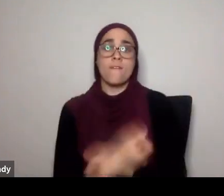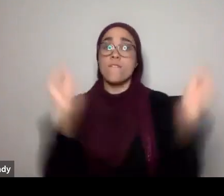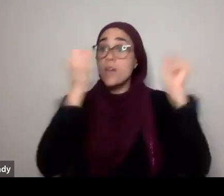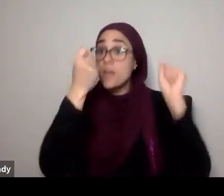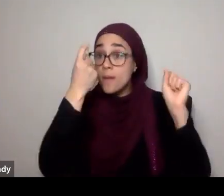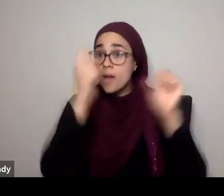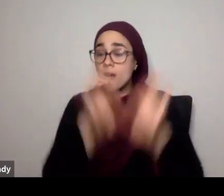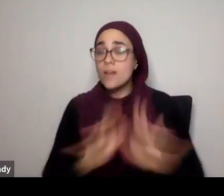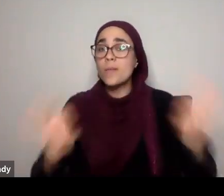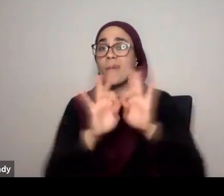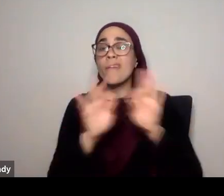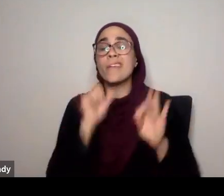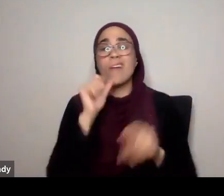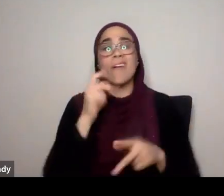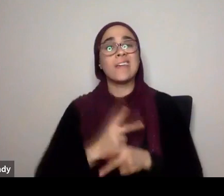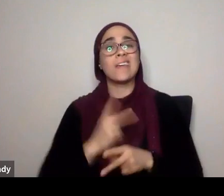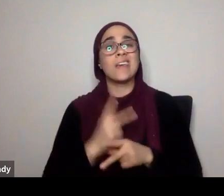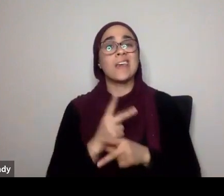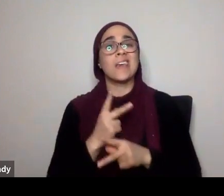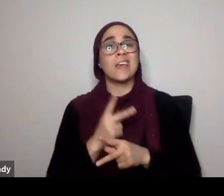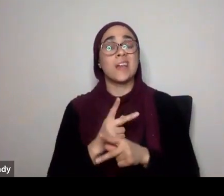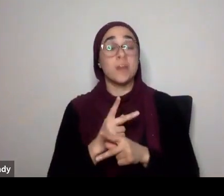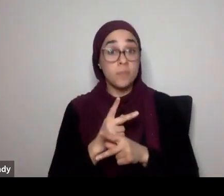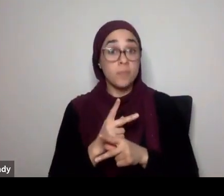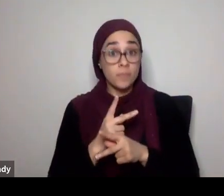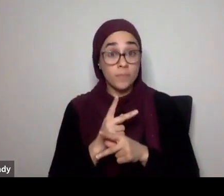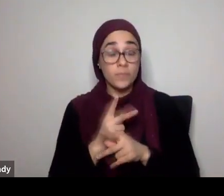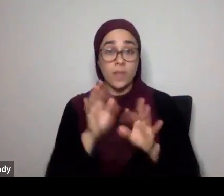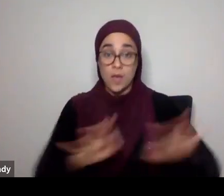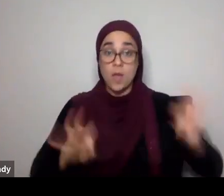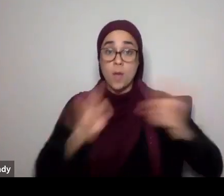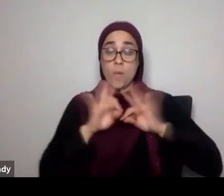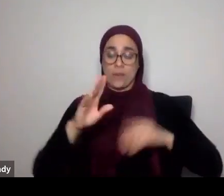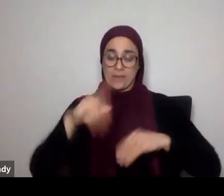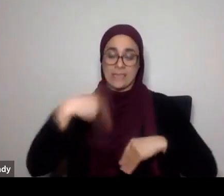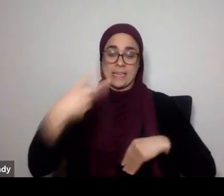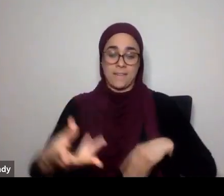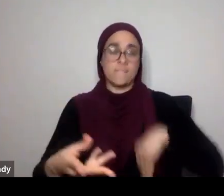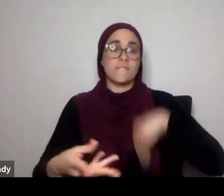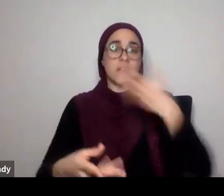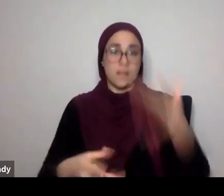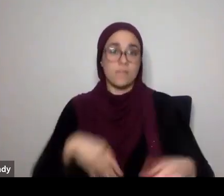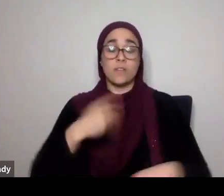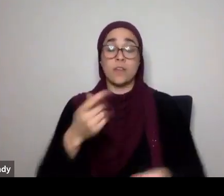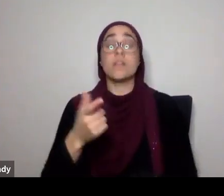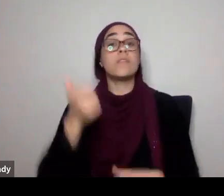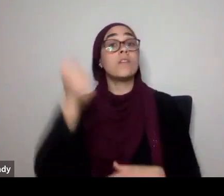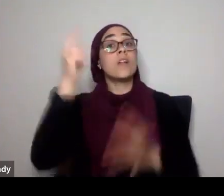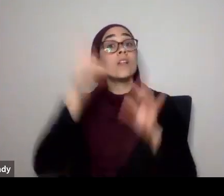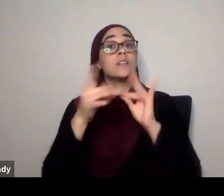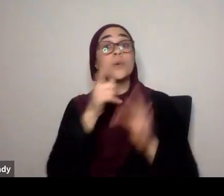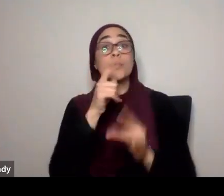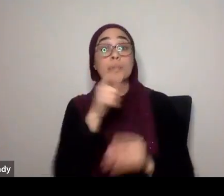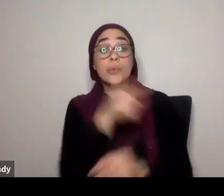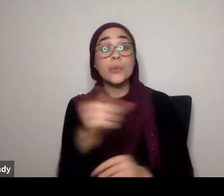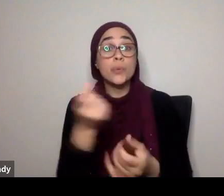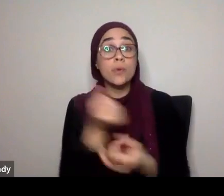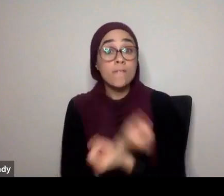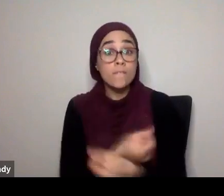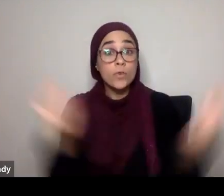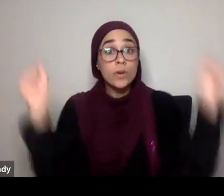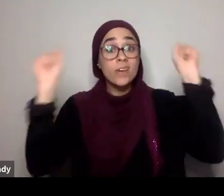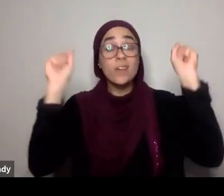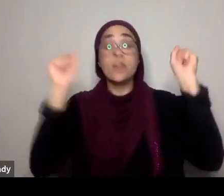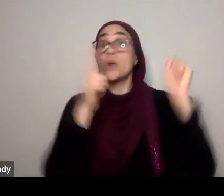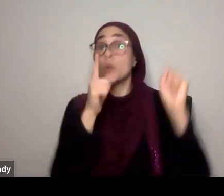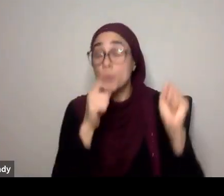it's about getting to give, so the one who's going to be free, and truly successful, is the one who continues to give, and engage in